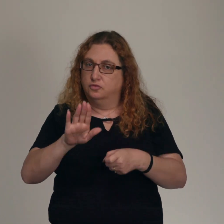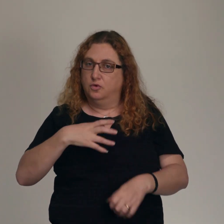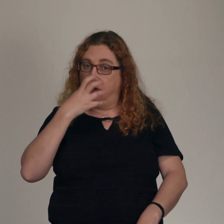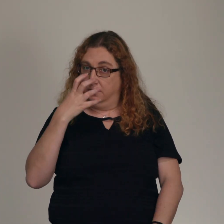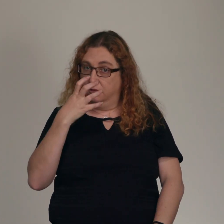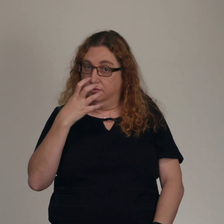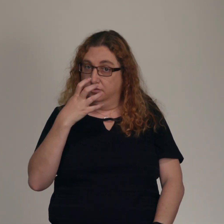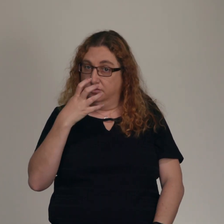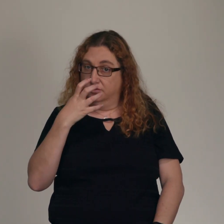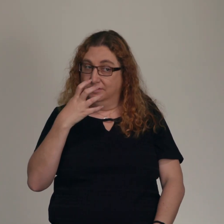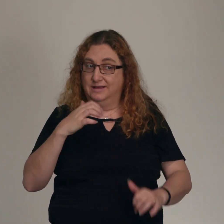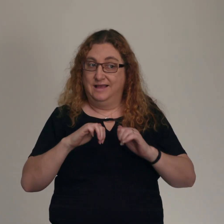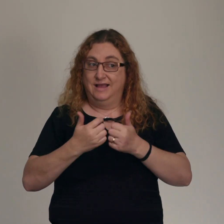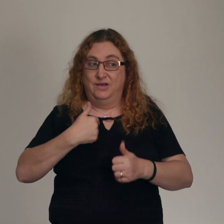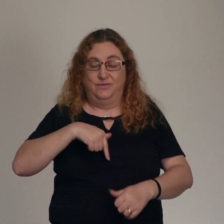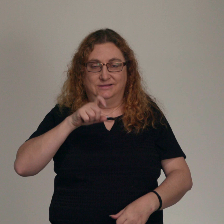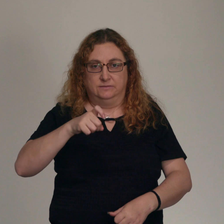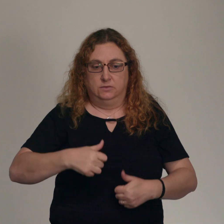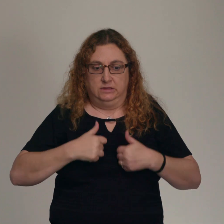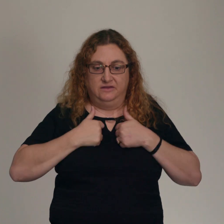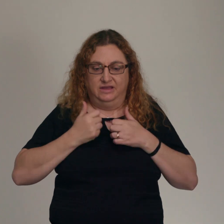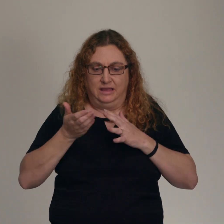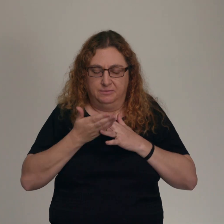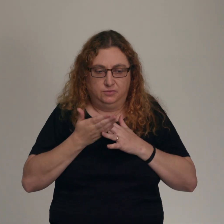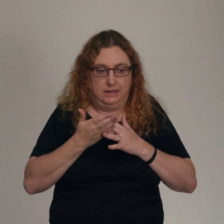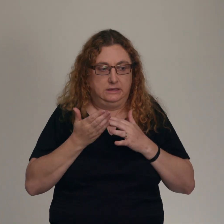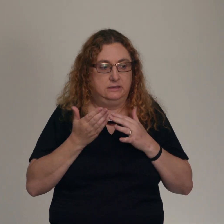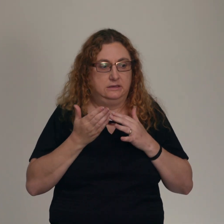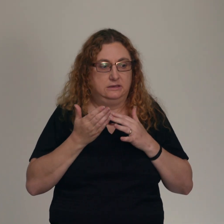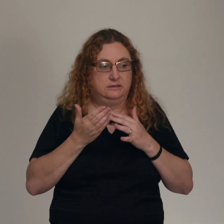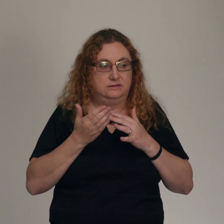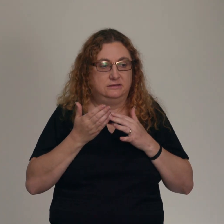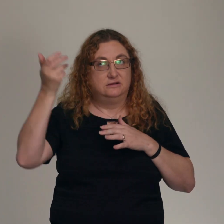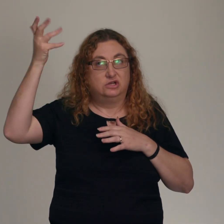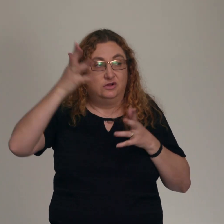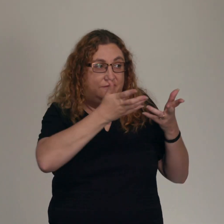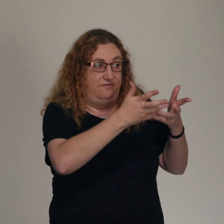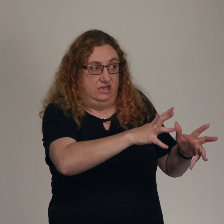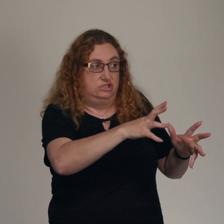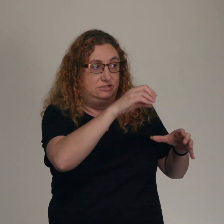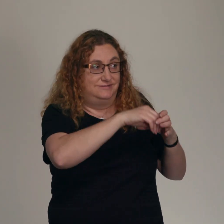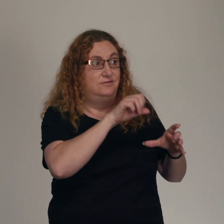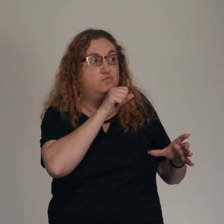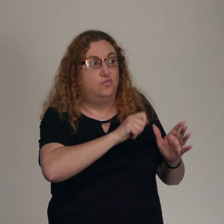How are we supposed to live in the in-between? In-between what God has done last and what he's going to do next?